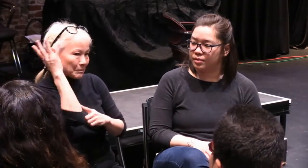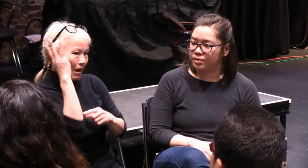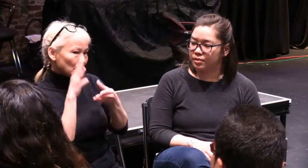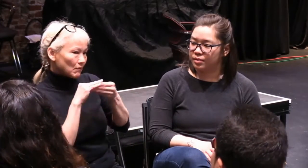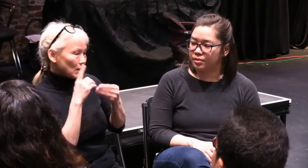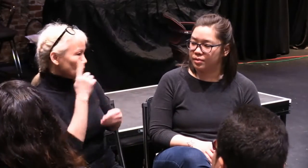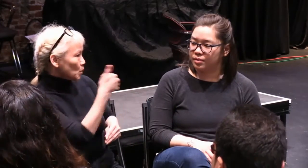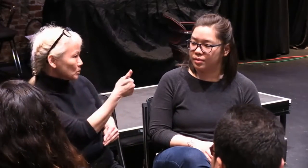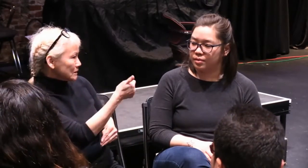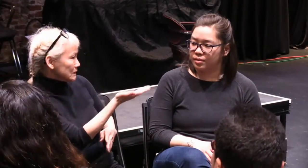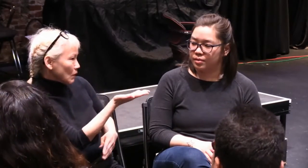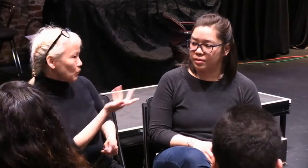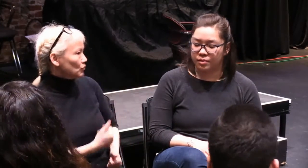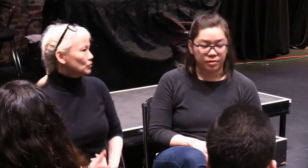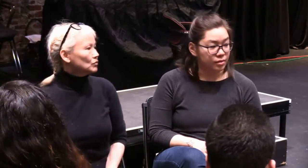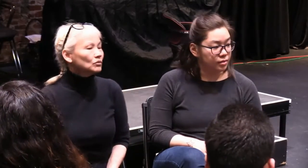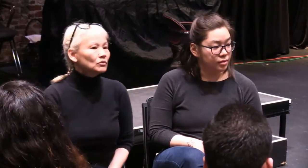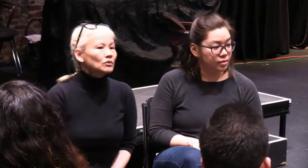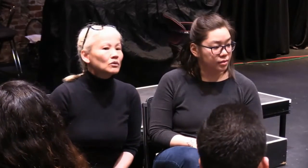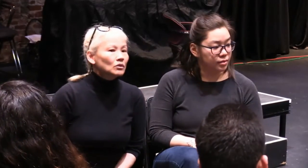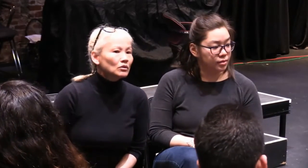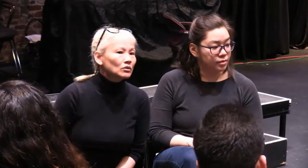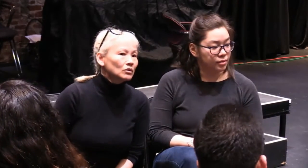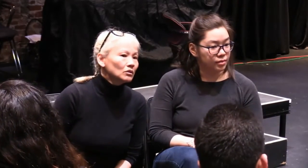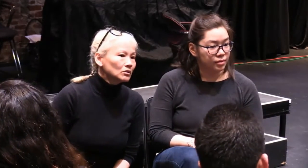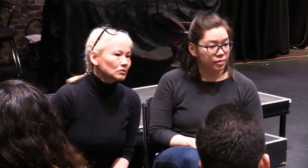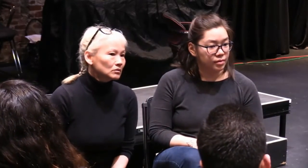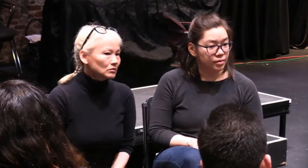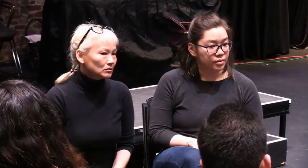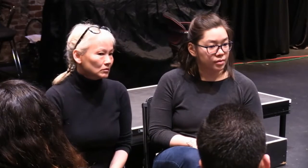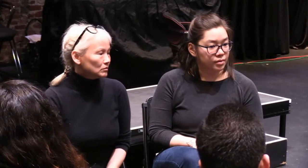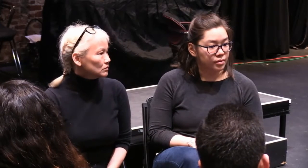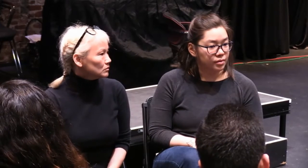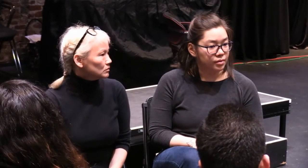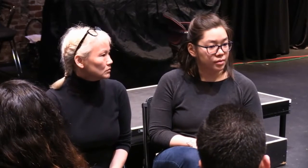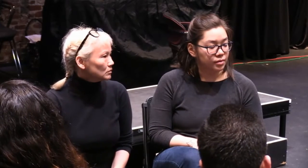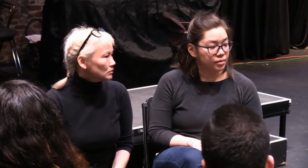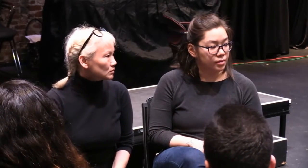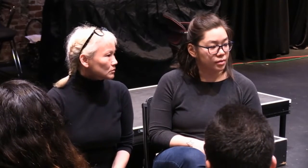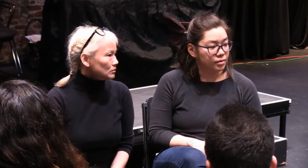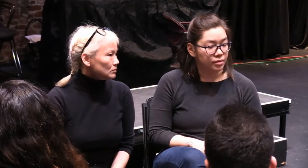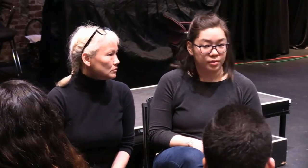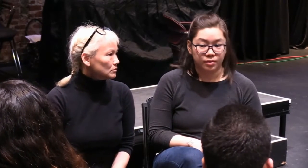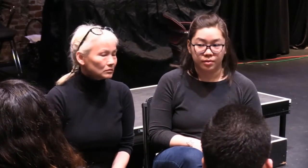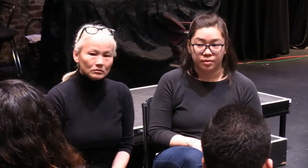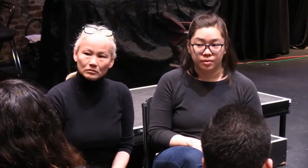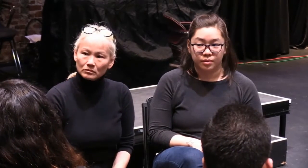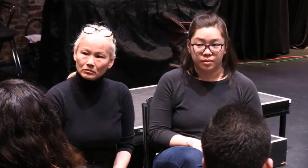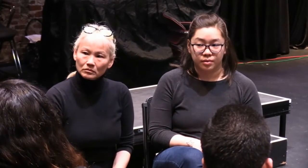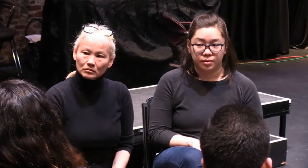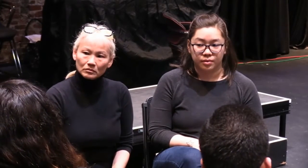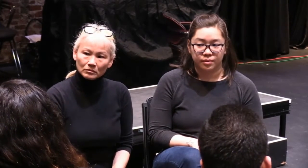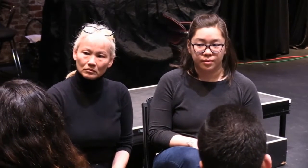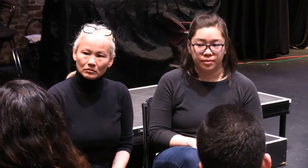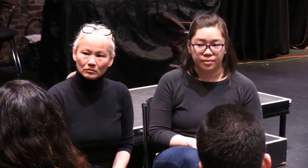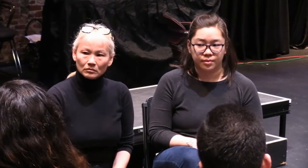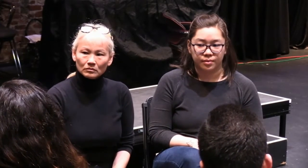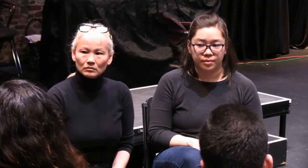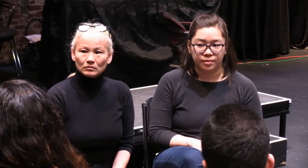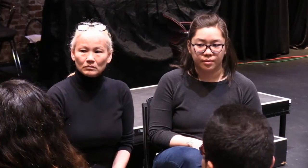color has a very different experience participating in those groups. Not all persons of color have the same experience inserting